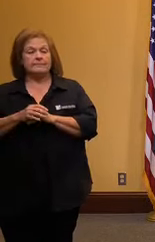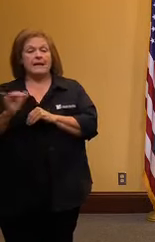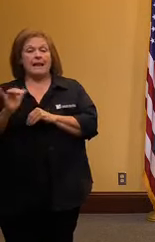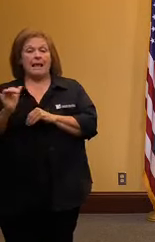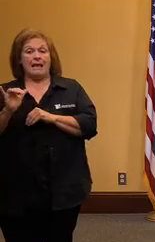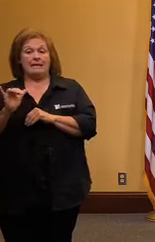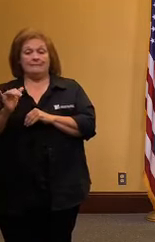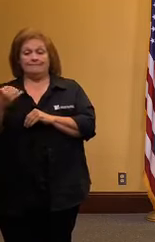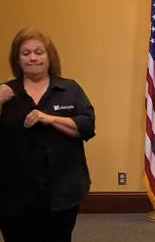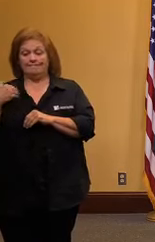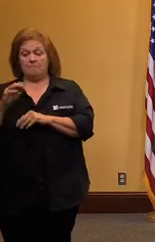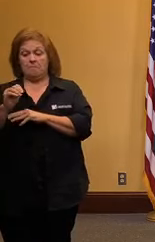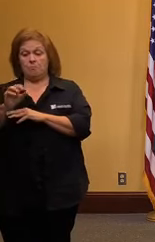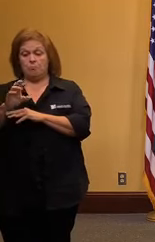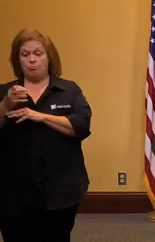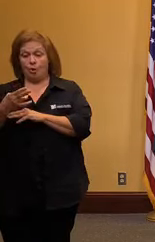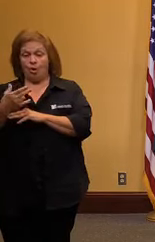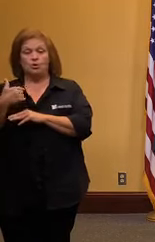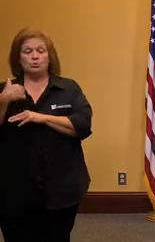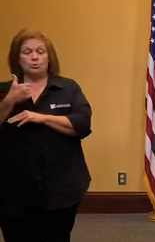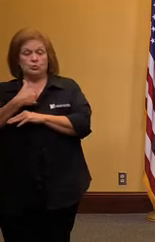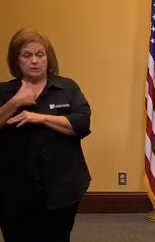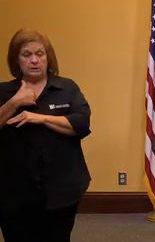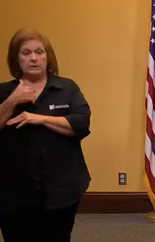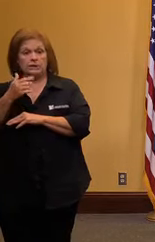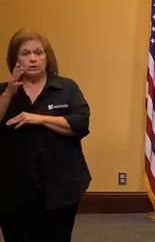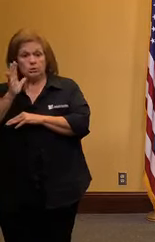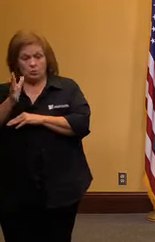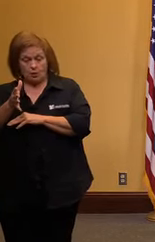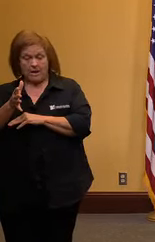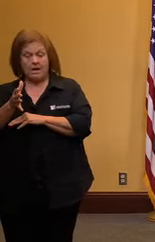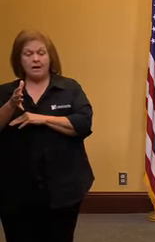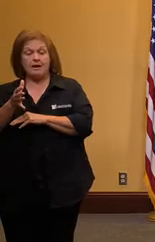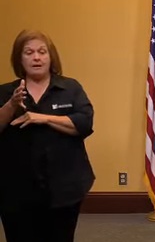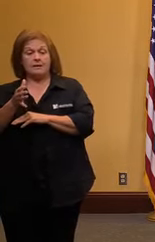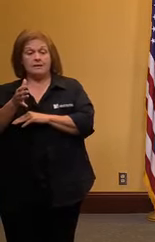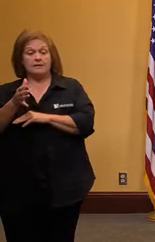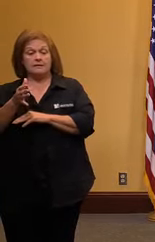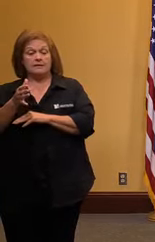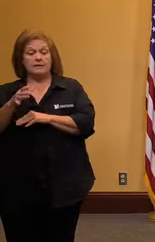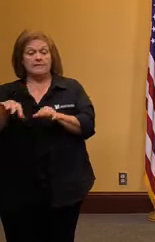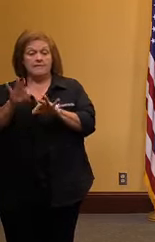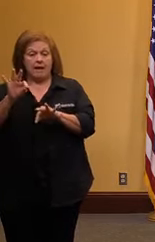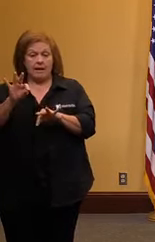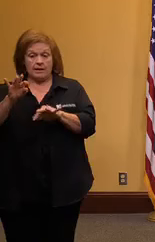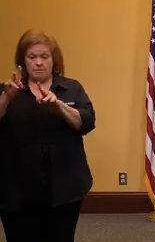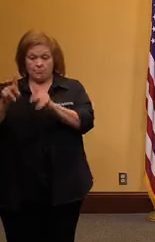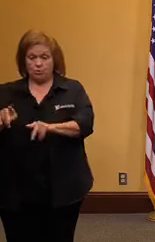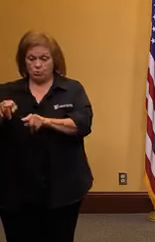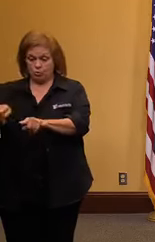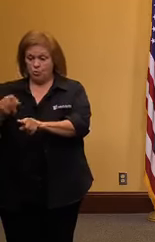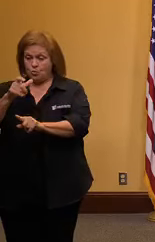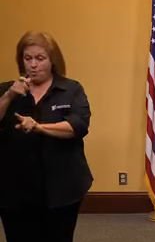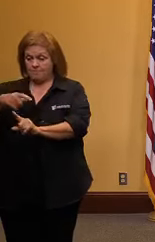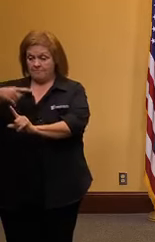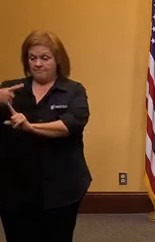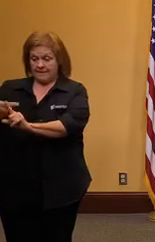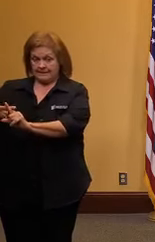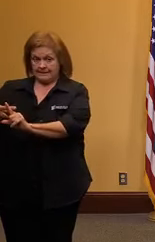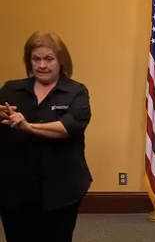just like early march we're going to be going back to a situation for anyone who is in close contact with someone that tests positive for covid